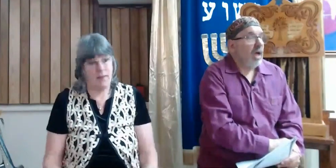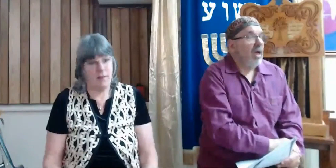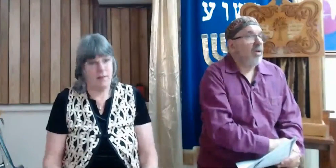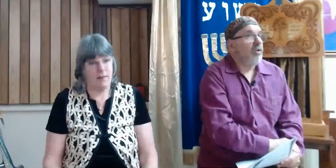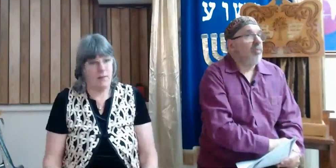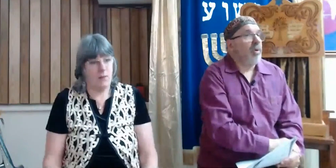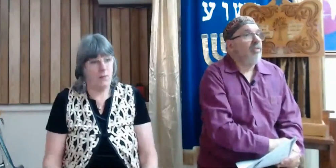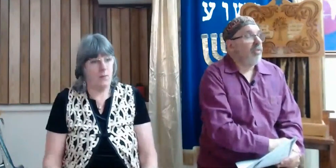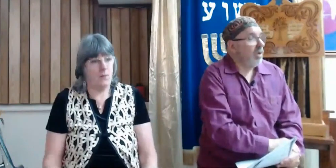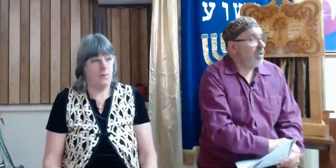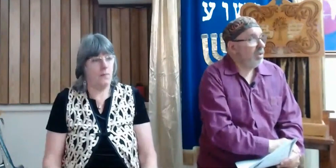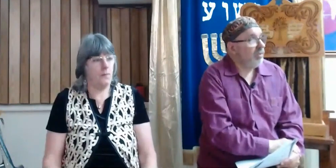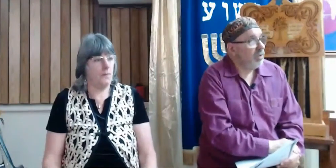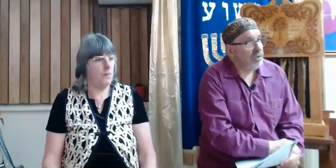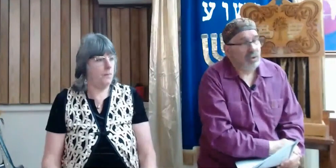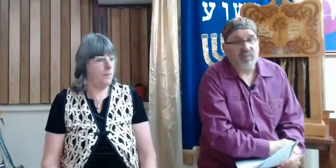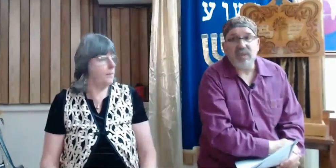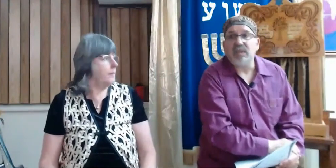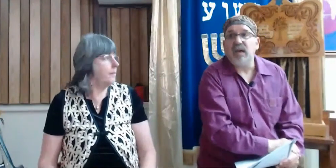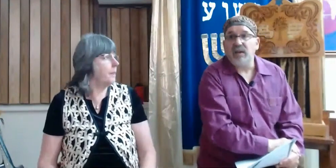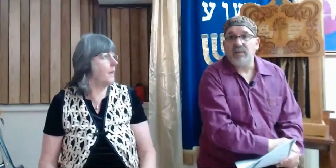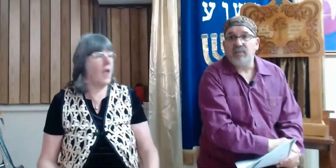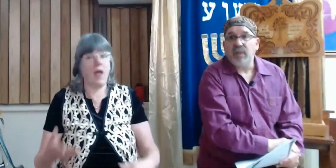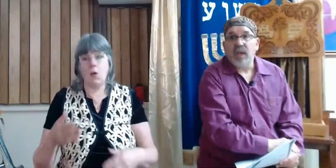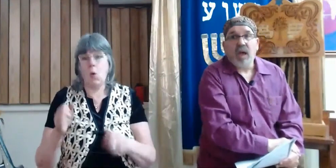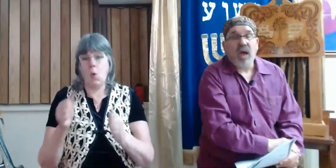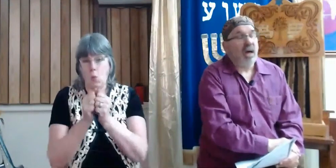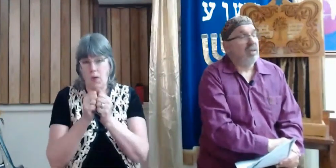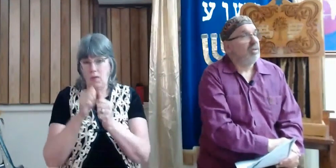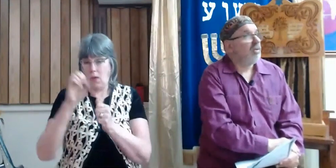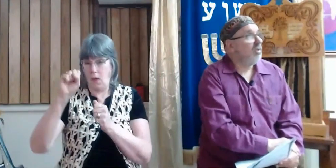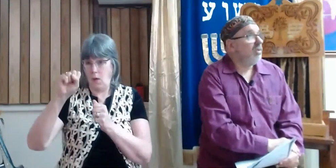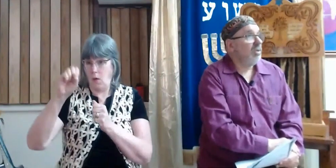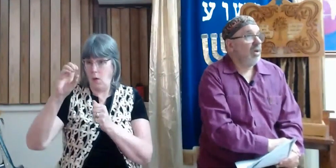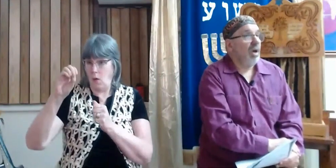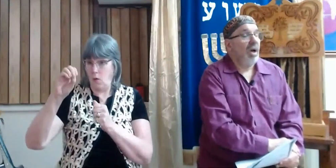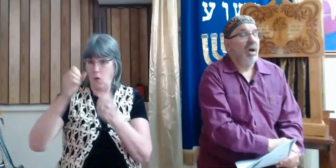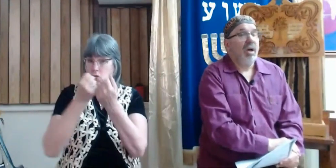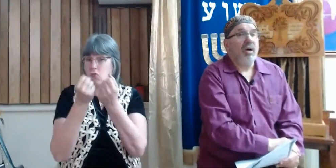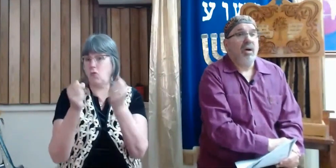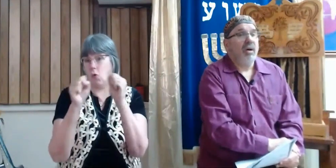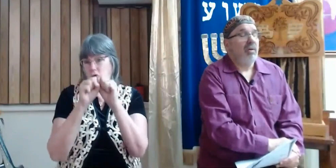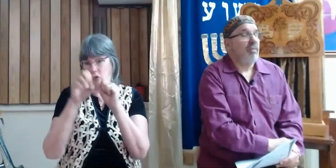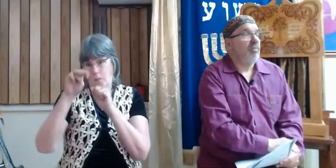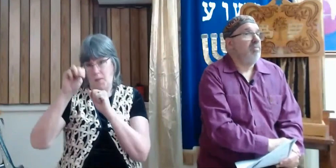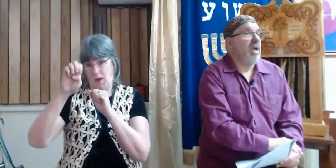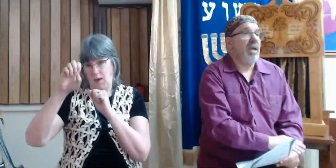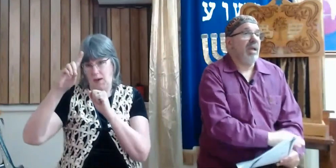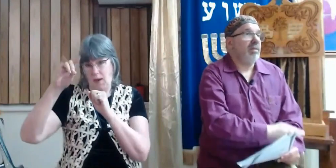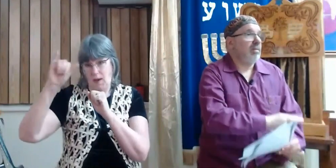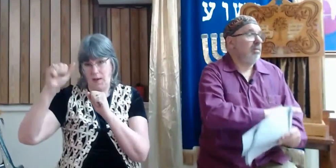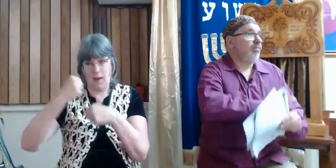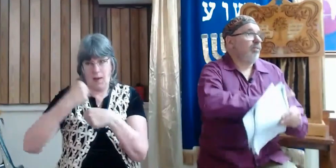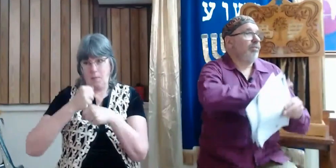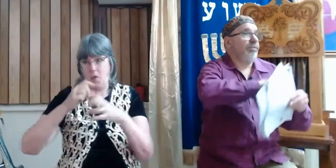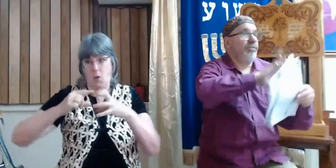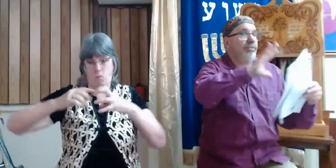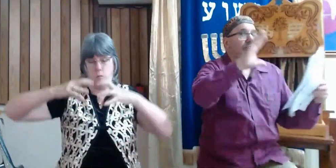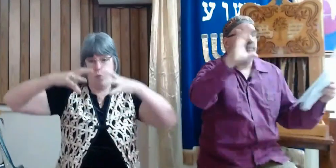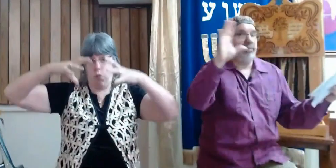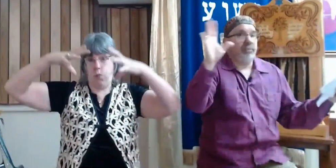the proliferation of social media has made it